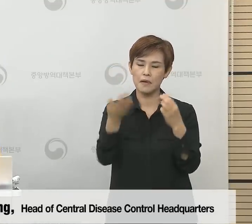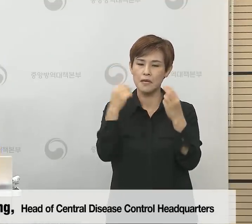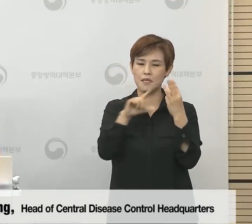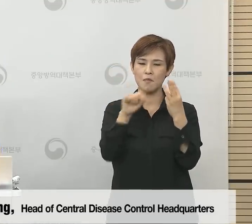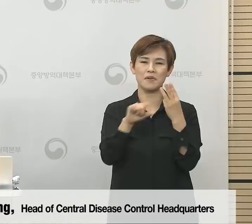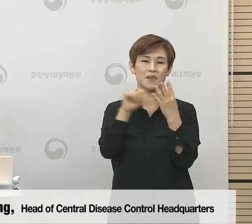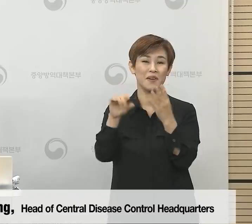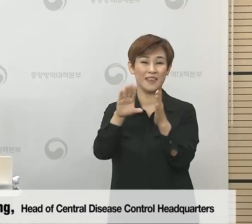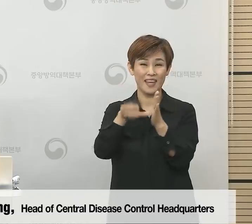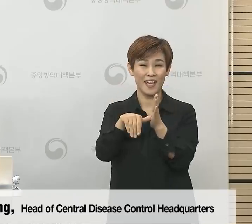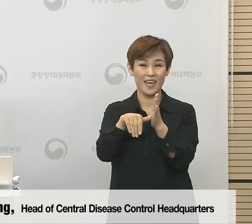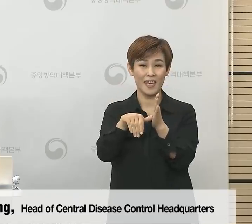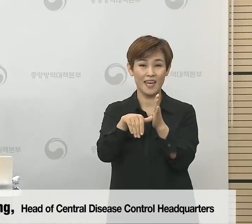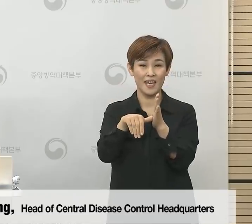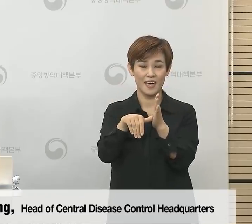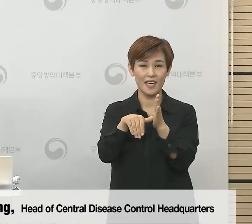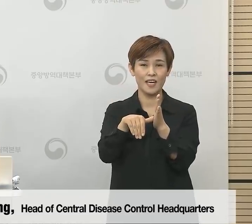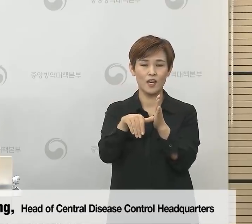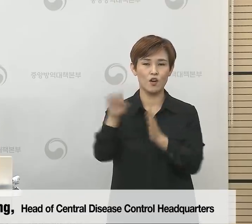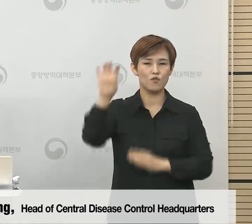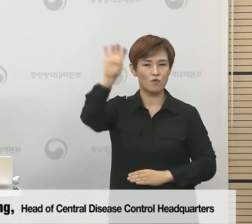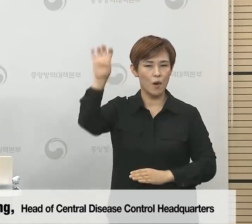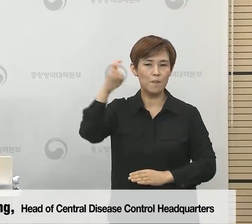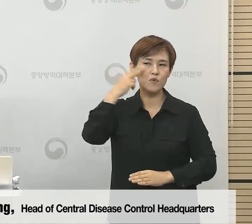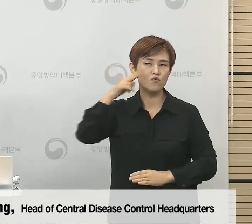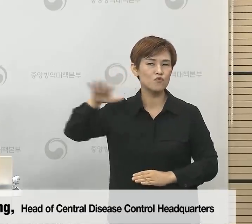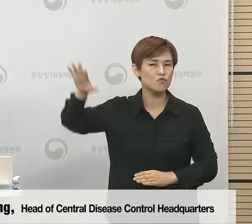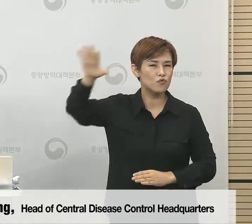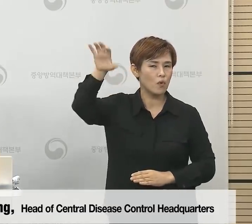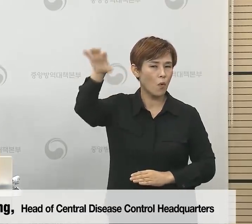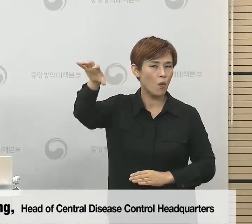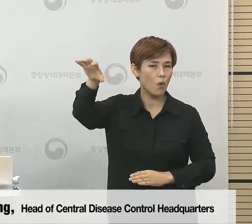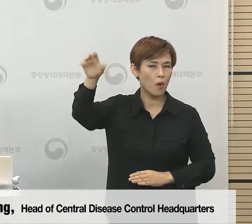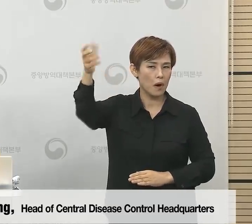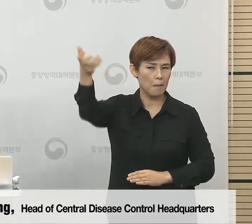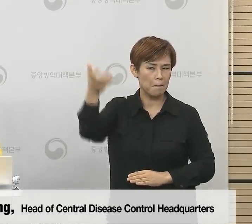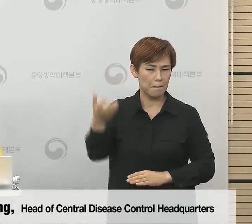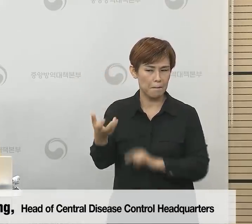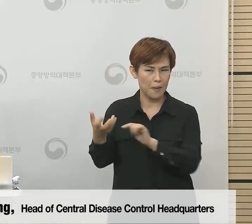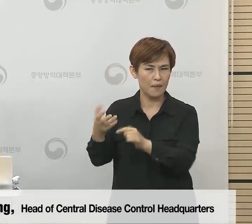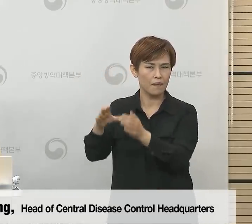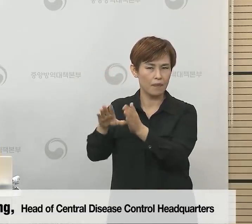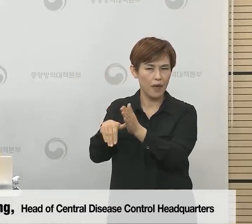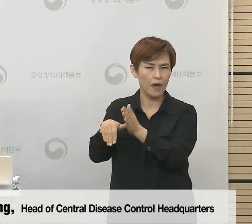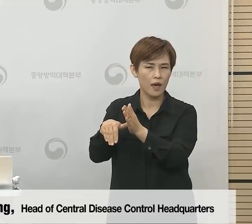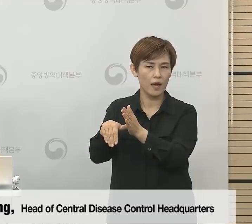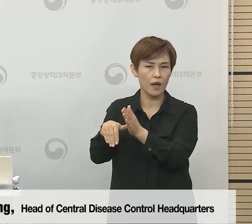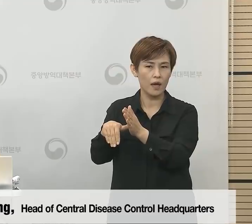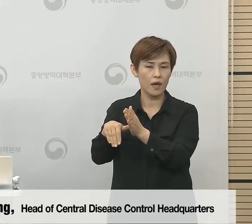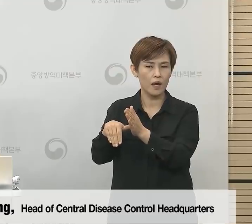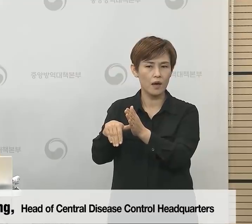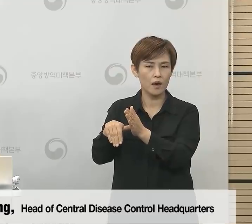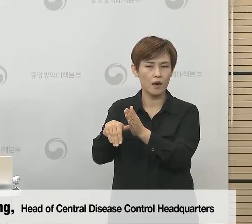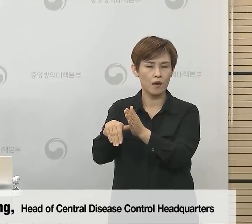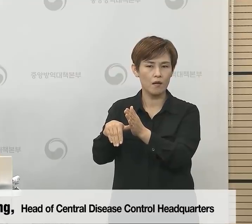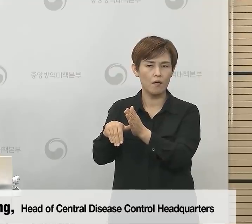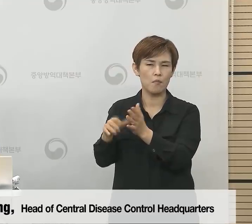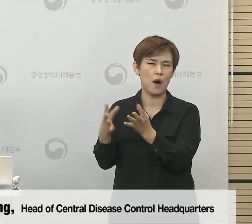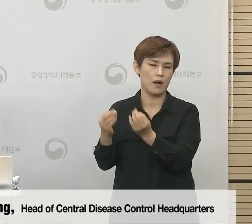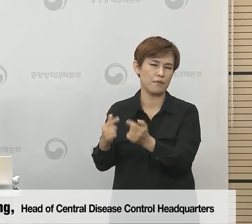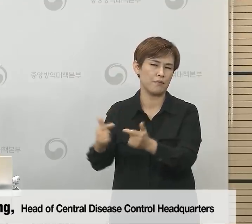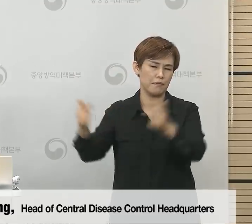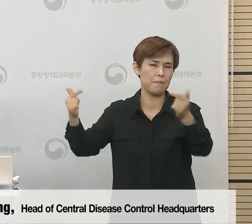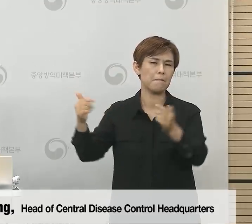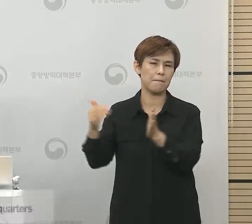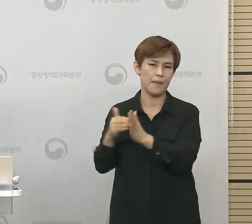in coven 19 cases in south korea we believe that's because a lot of entrants came to the country during march to april and the virus steve